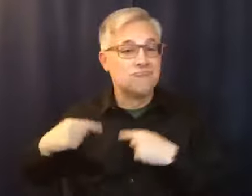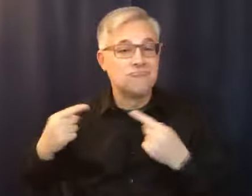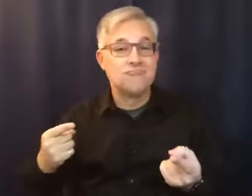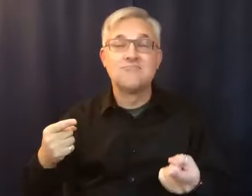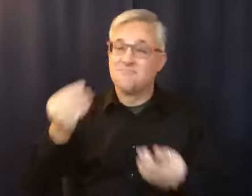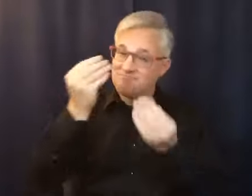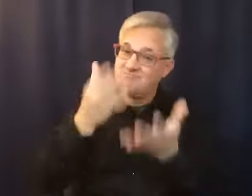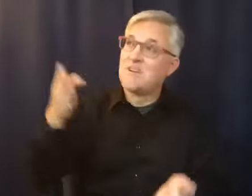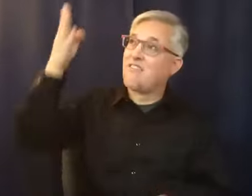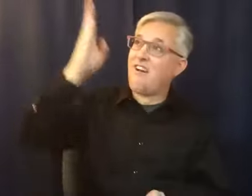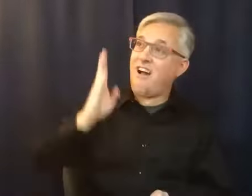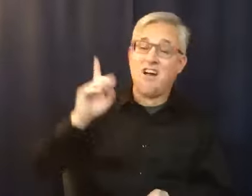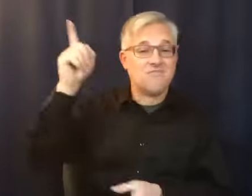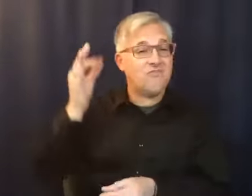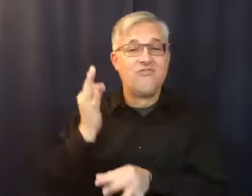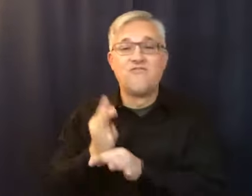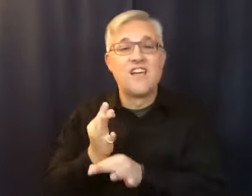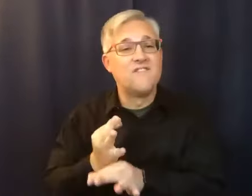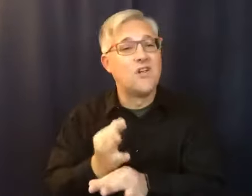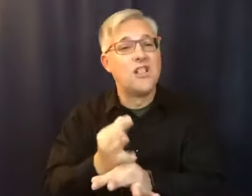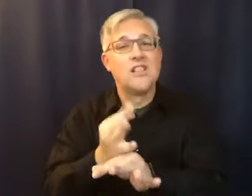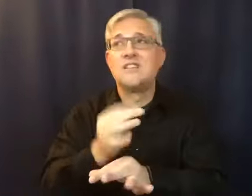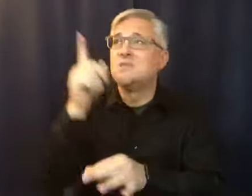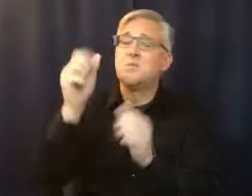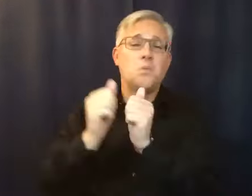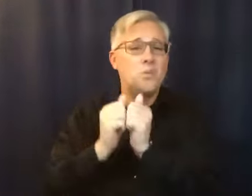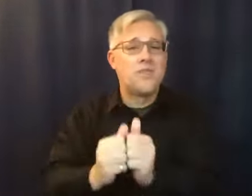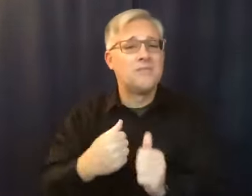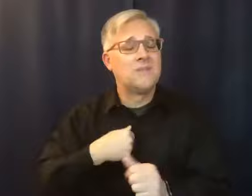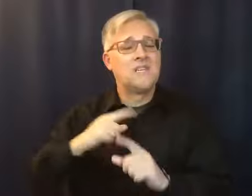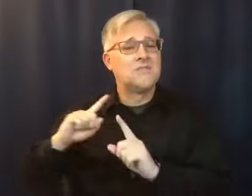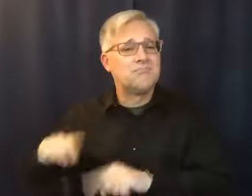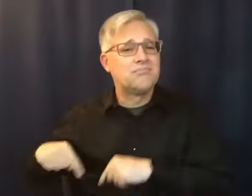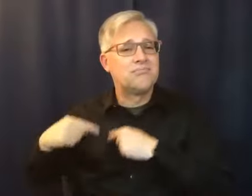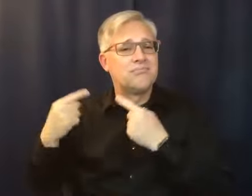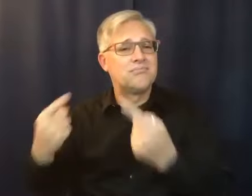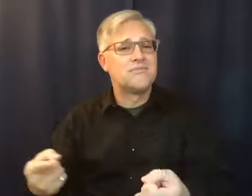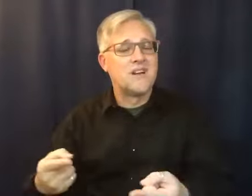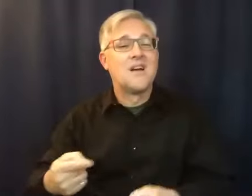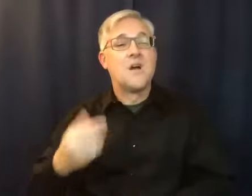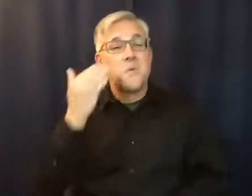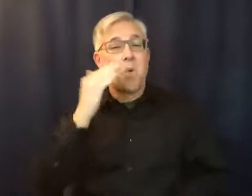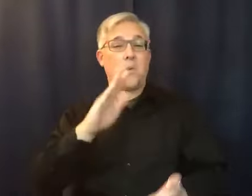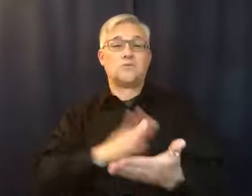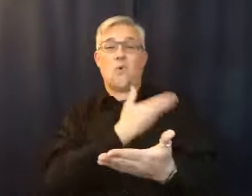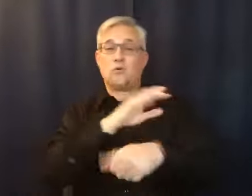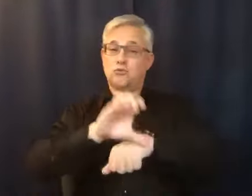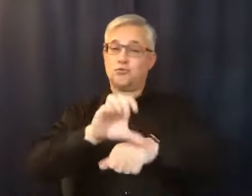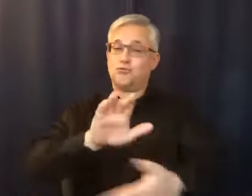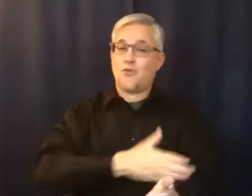has been with me. That the hymn that goes greatest thy faithfulness, greatest